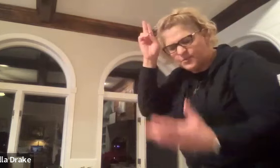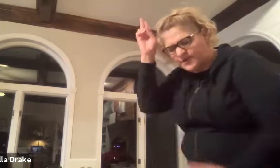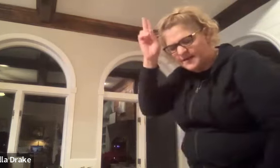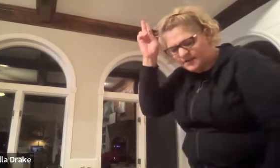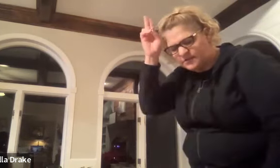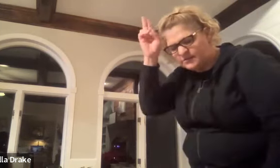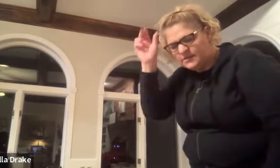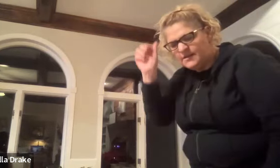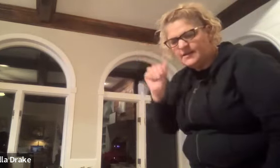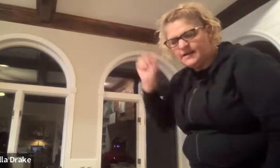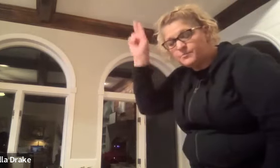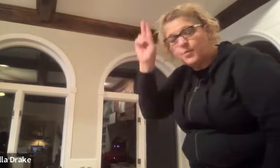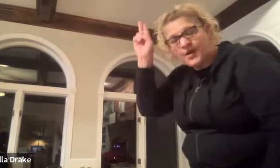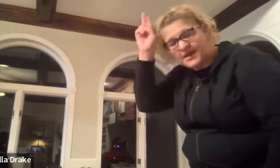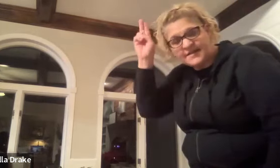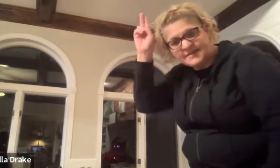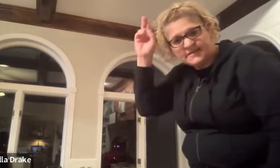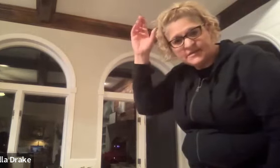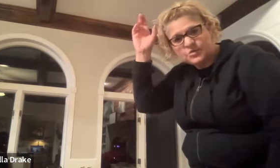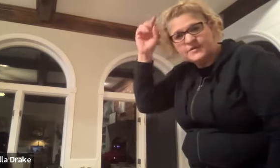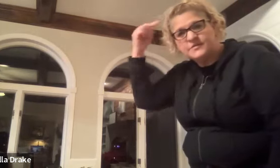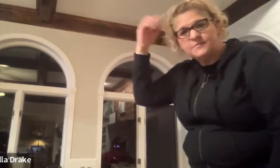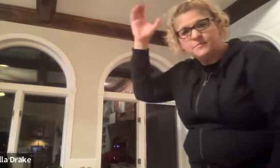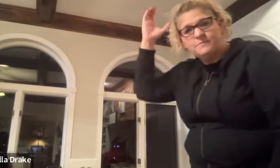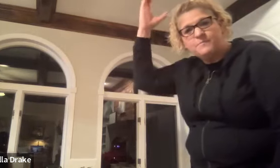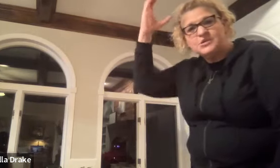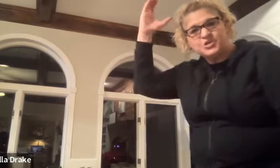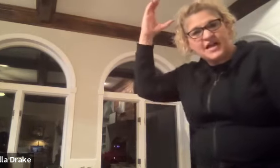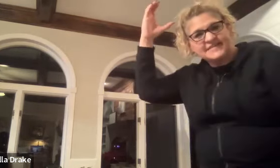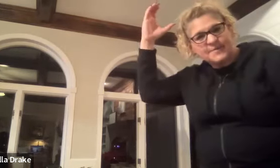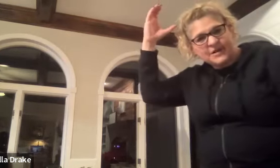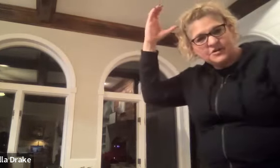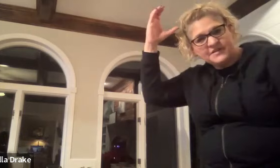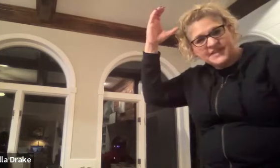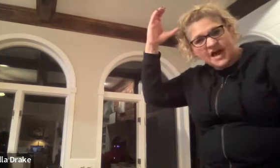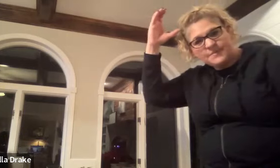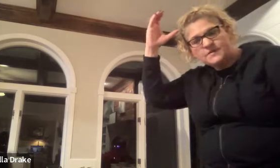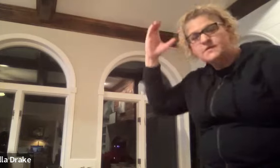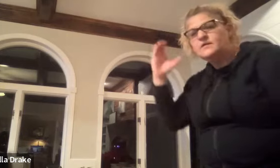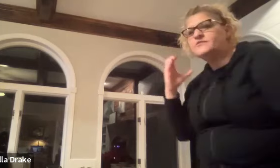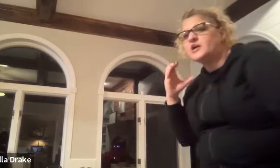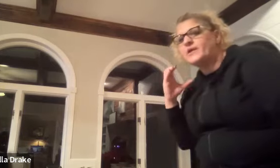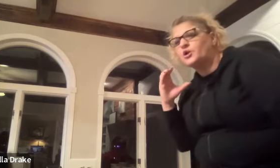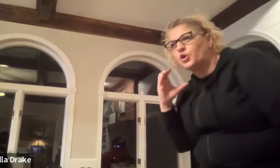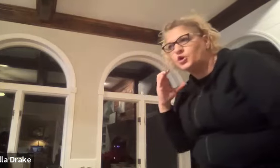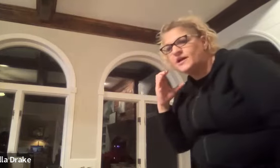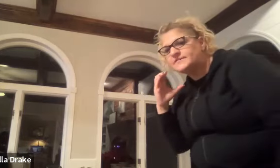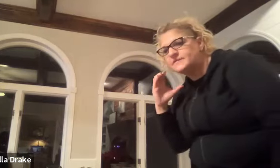an uncle a boy cousin you would put your cousin up here at the top you're talking about a girl cousin